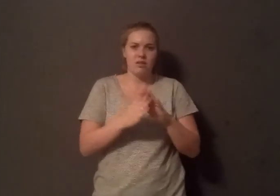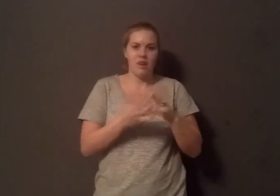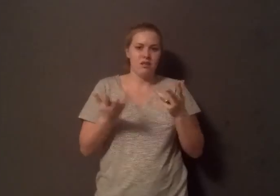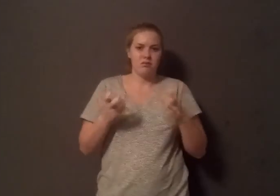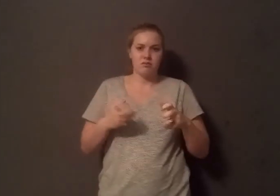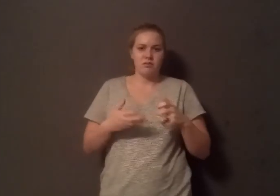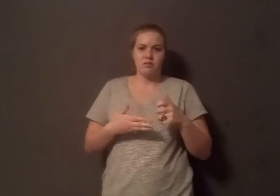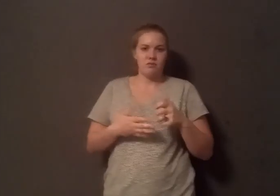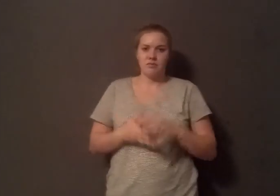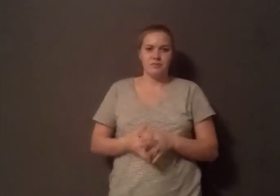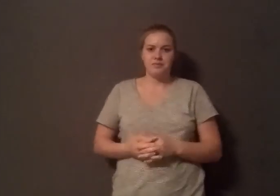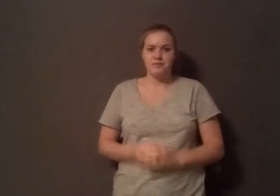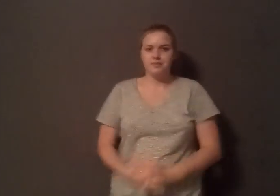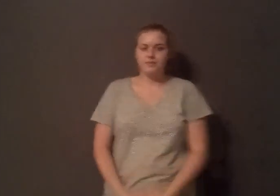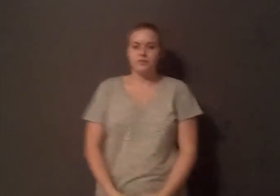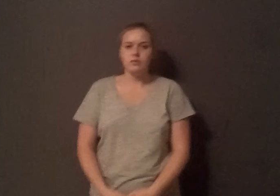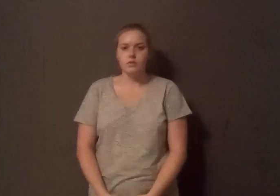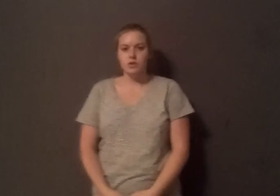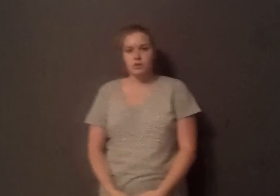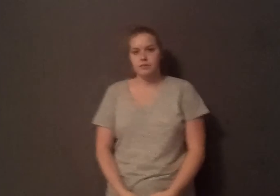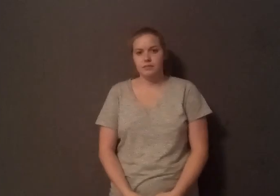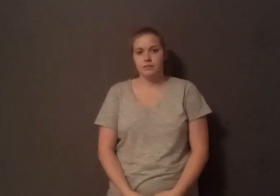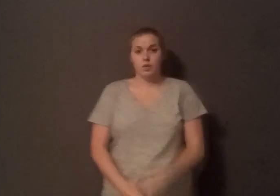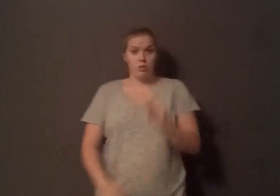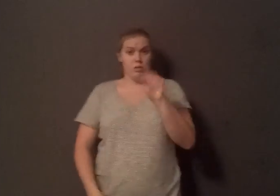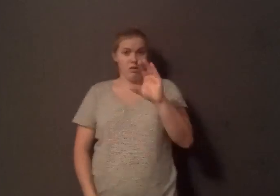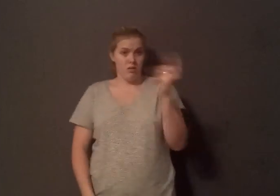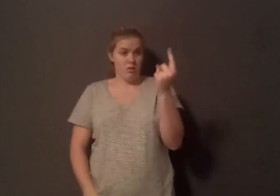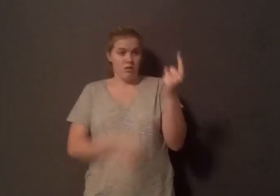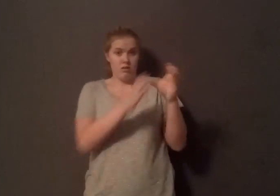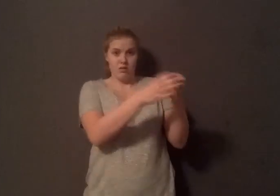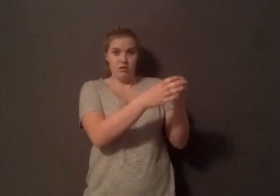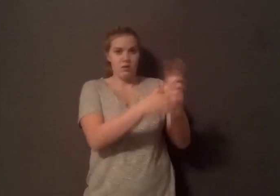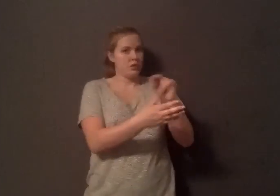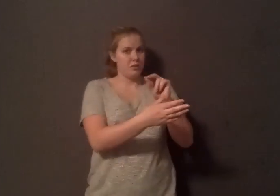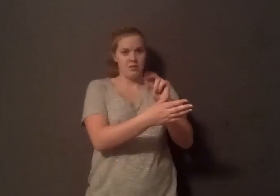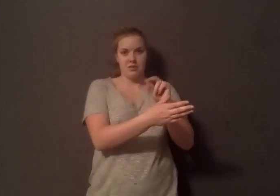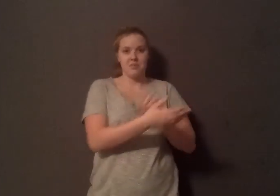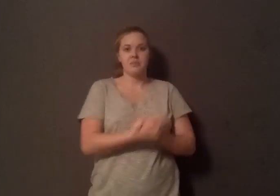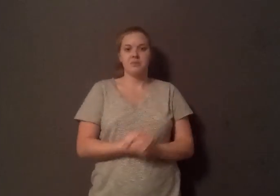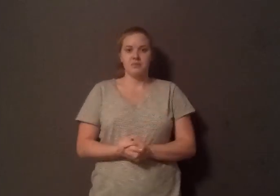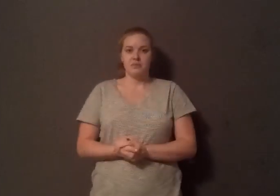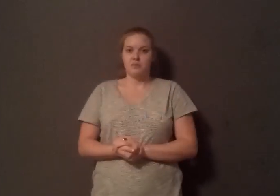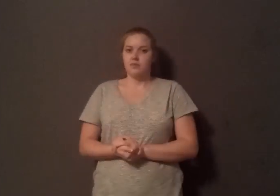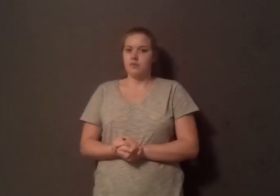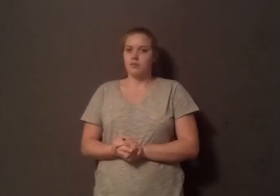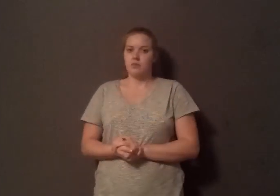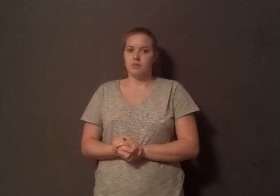Pollution from animal agriculture isn't just an issue in North Carolina though. Raising animals for food produces more greenhouse gases than the entire